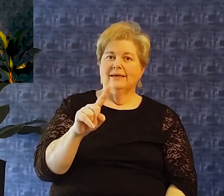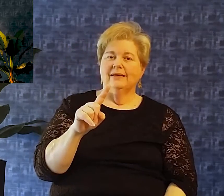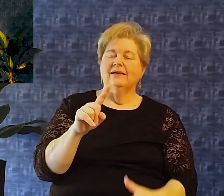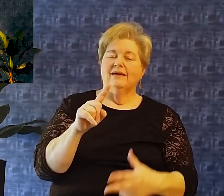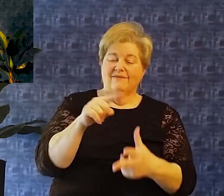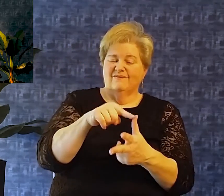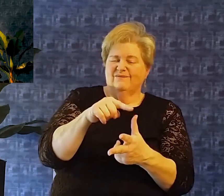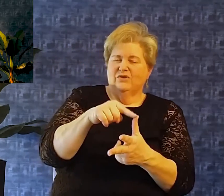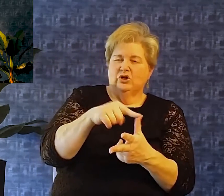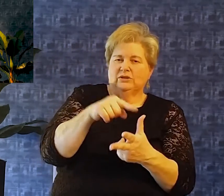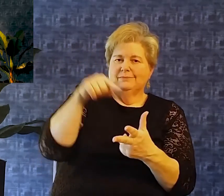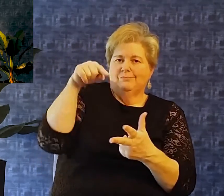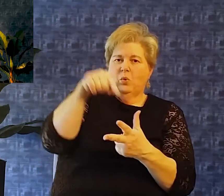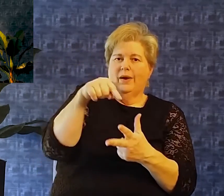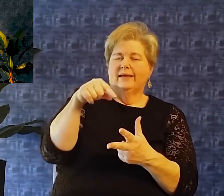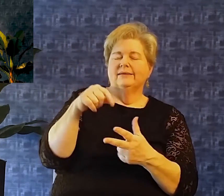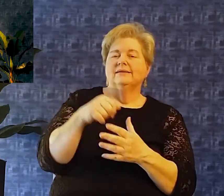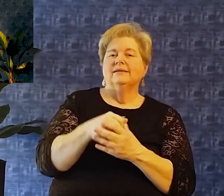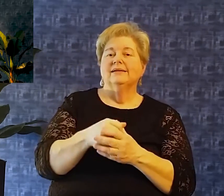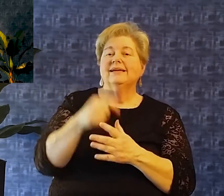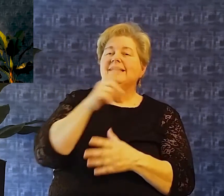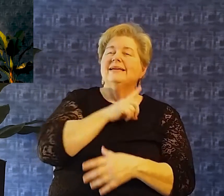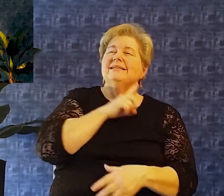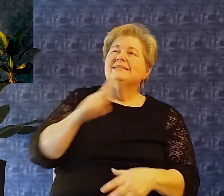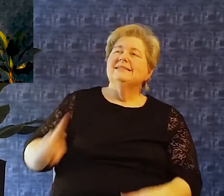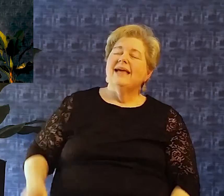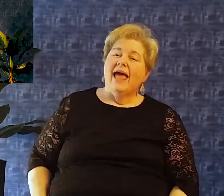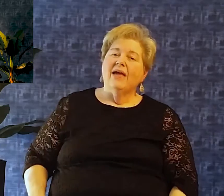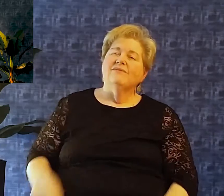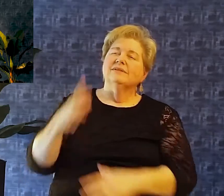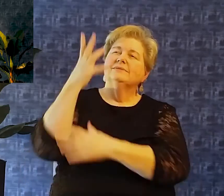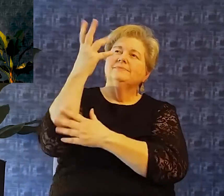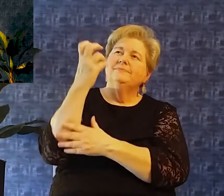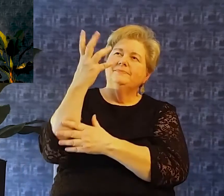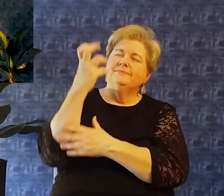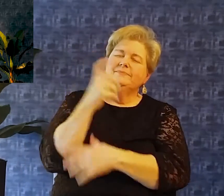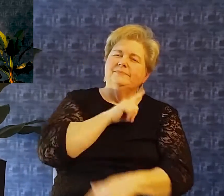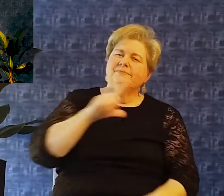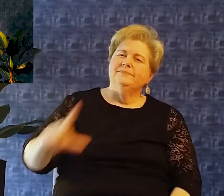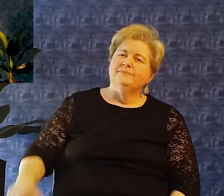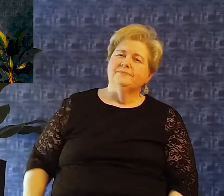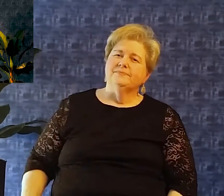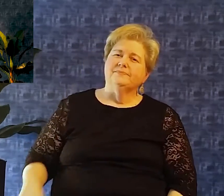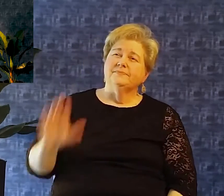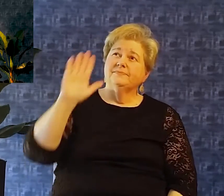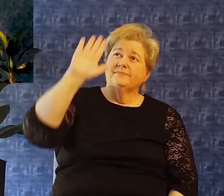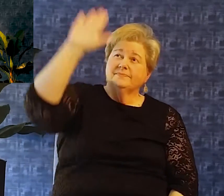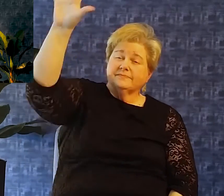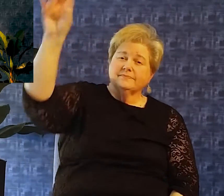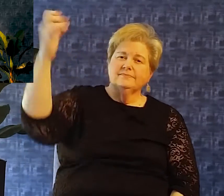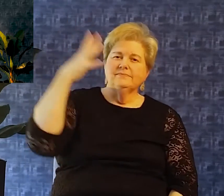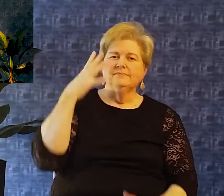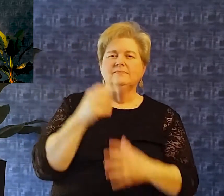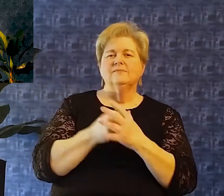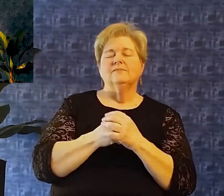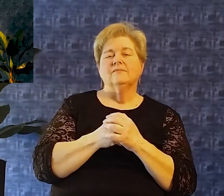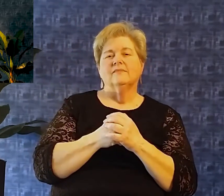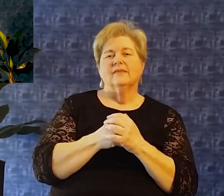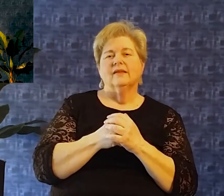for grace Now depending on what version of the english bible you may be looking at this morning